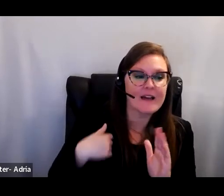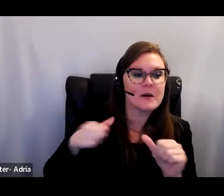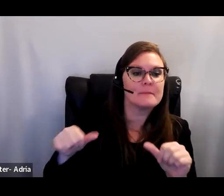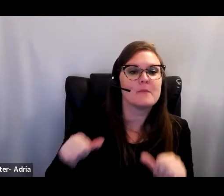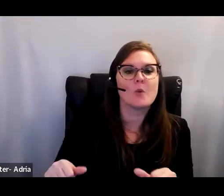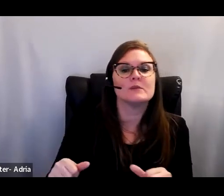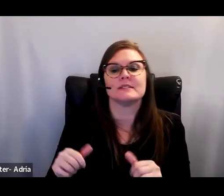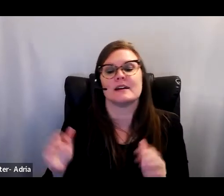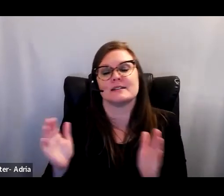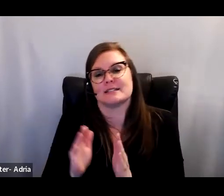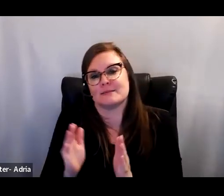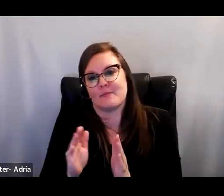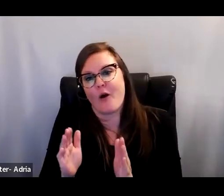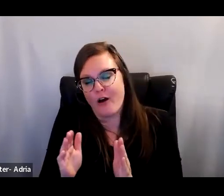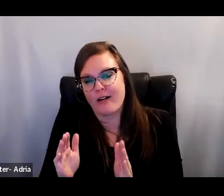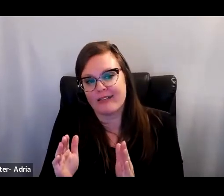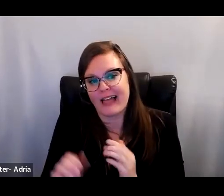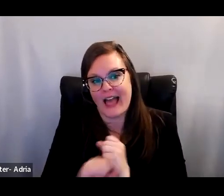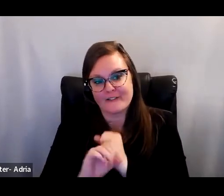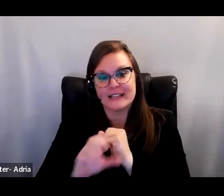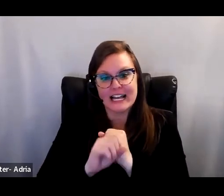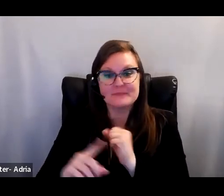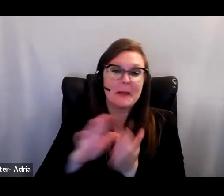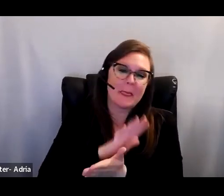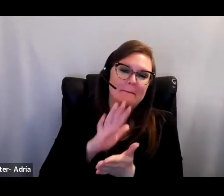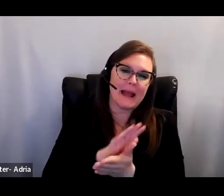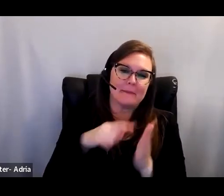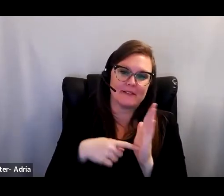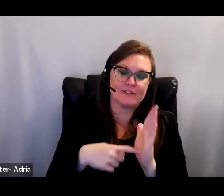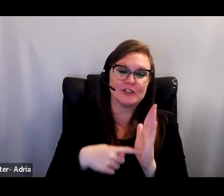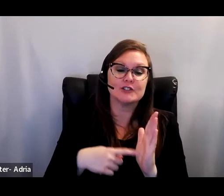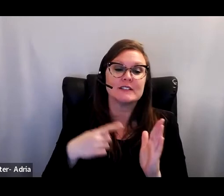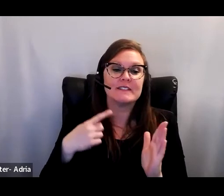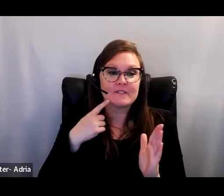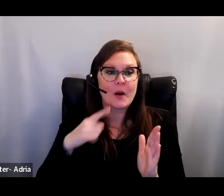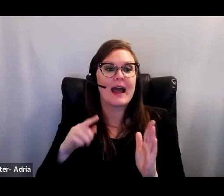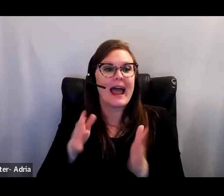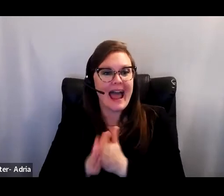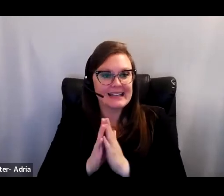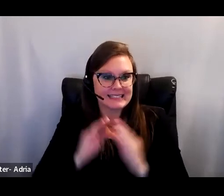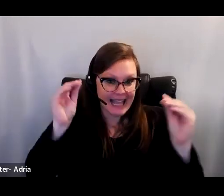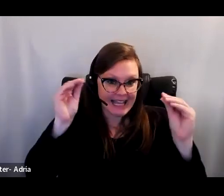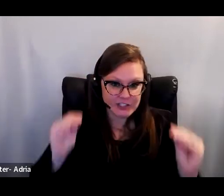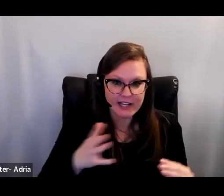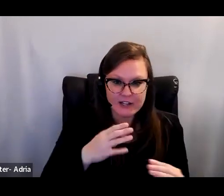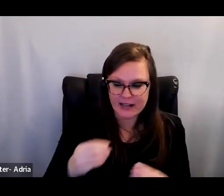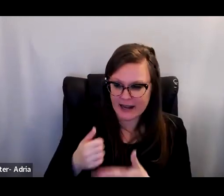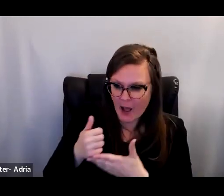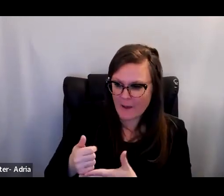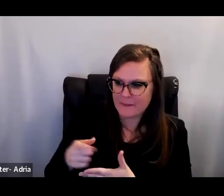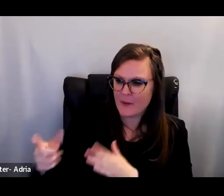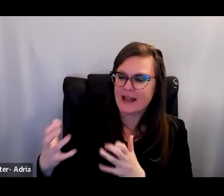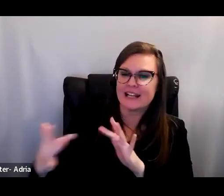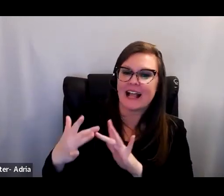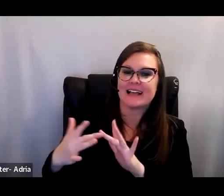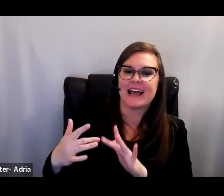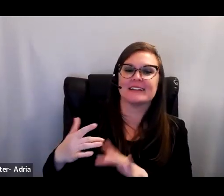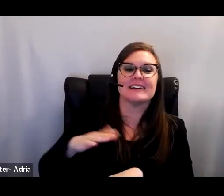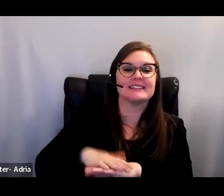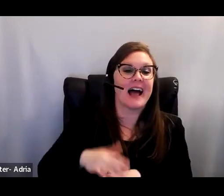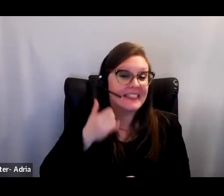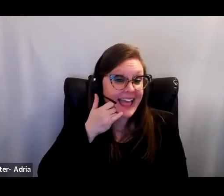Week, the paper version, asking educators in detracking school to contact us on the landline for more information.